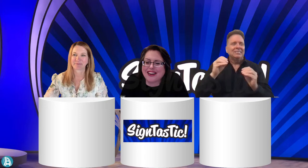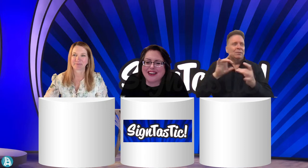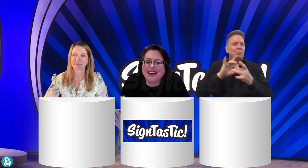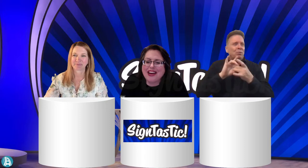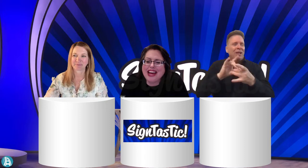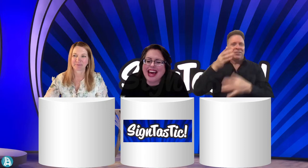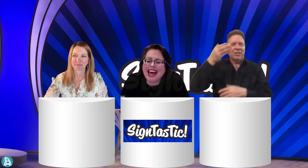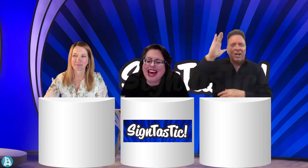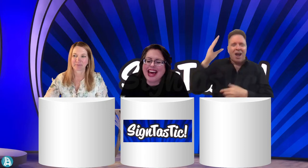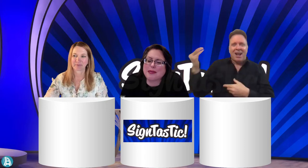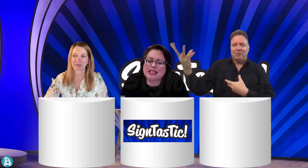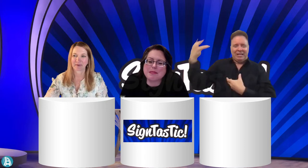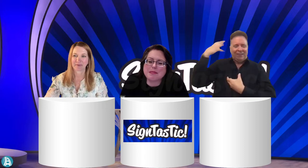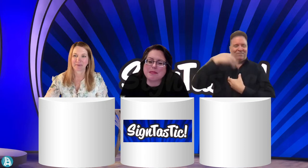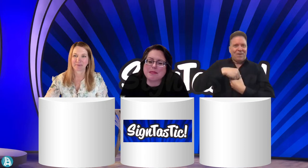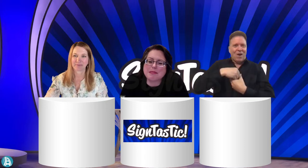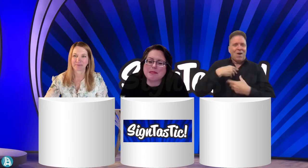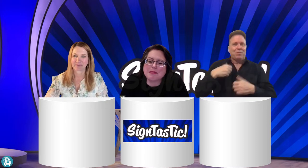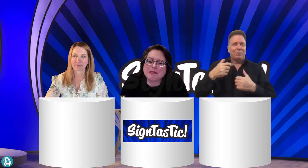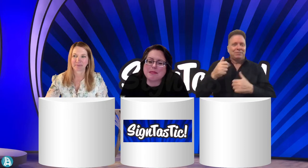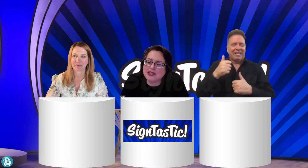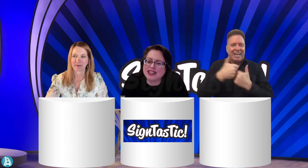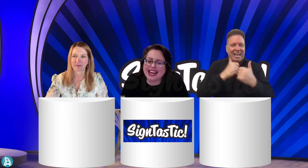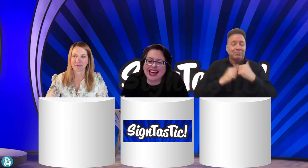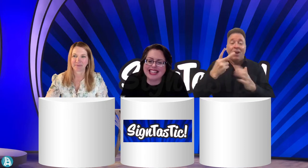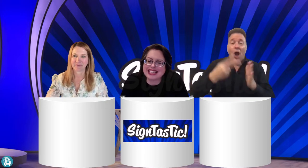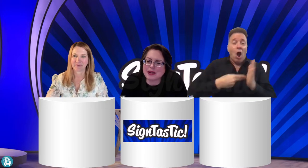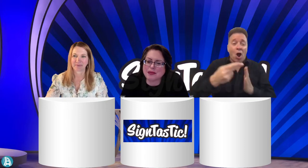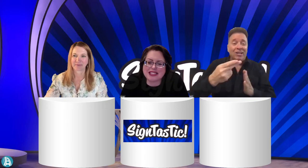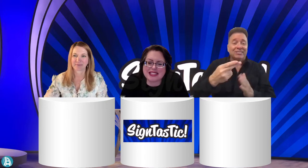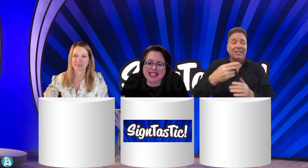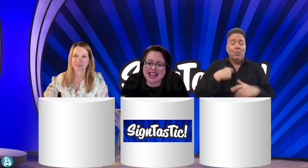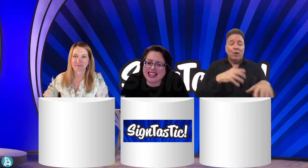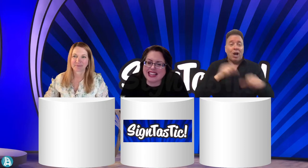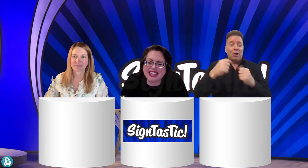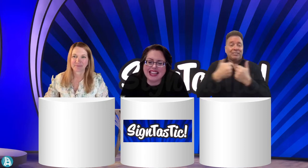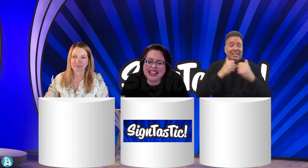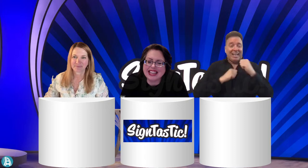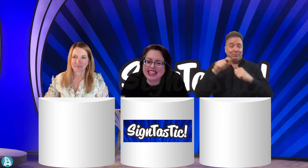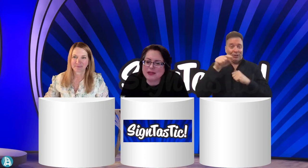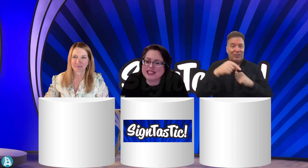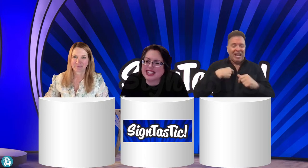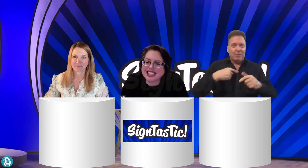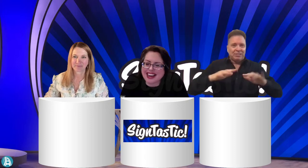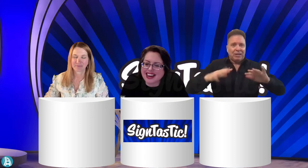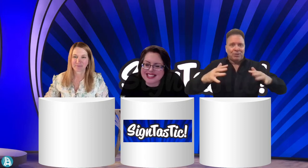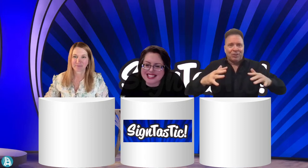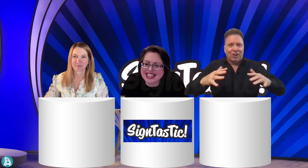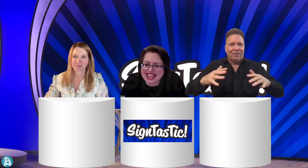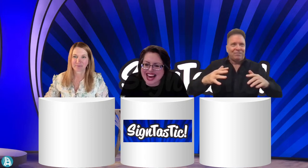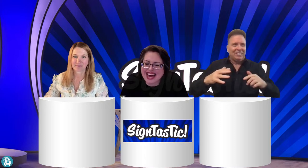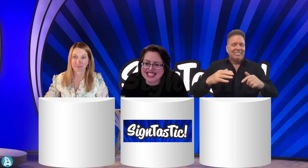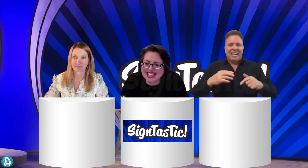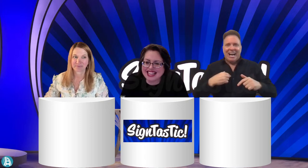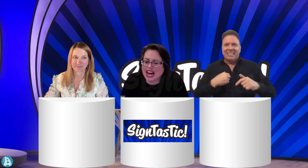spirit there. And it was beautiful and beautiful. And it was like he was in us like that. And